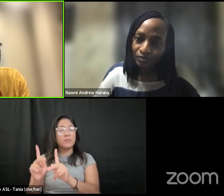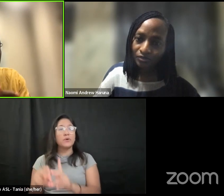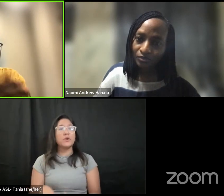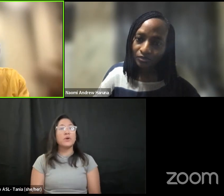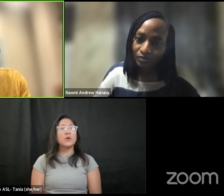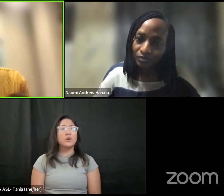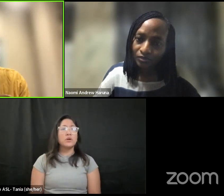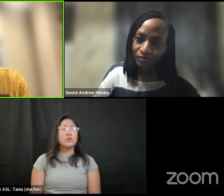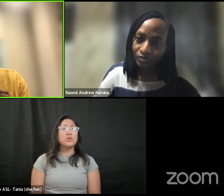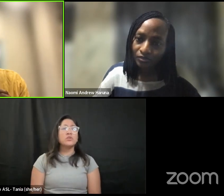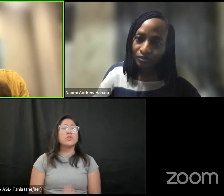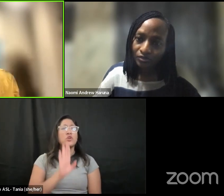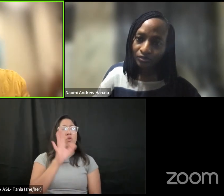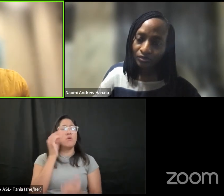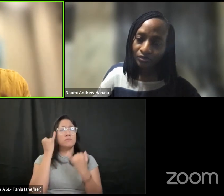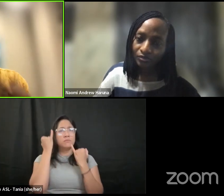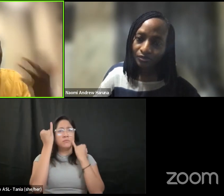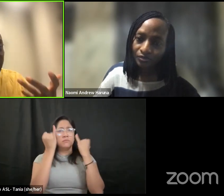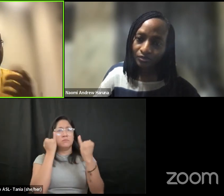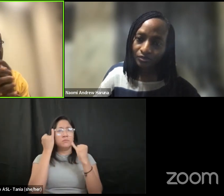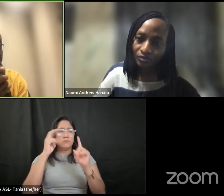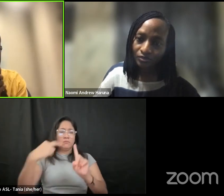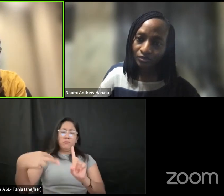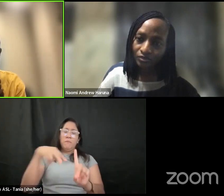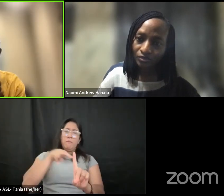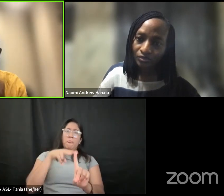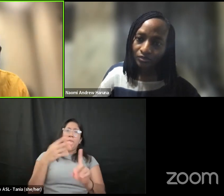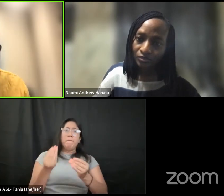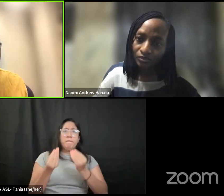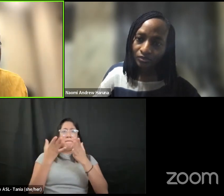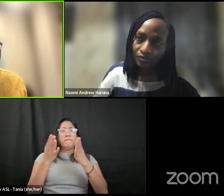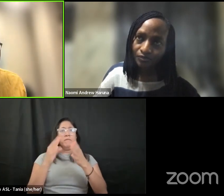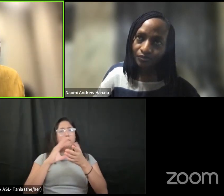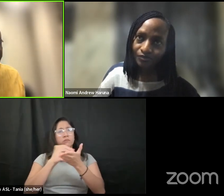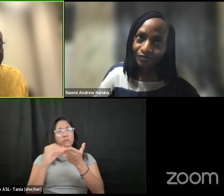share with your students or you discuss when it comes to stewarding finance